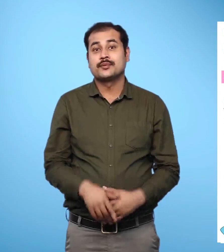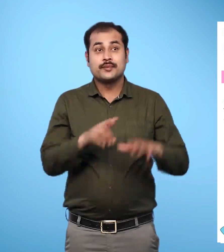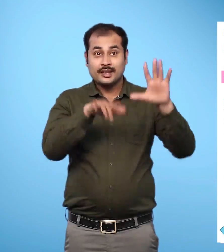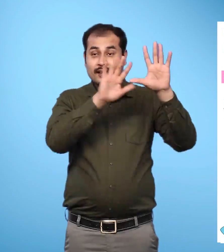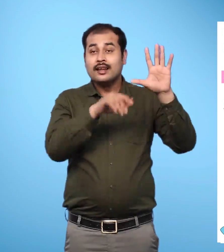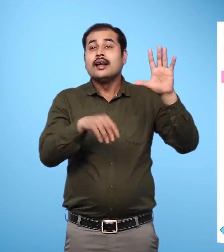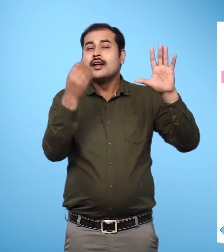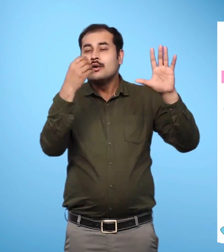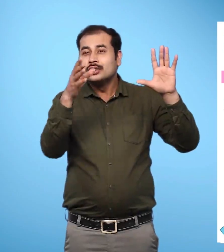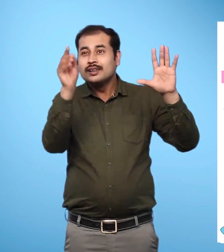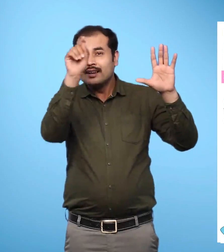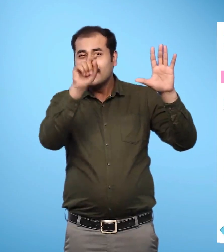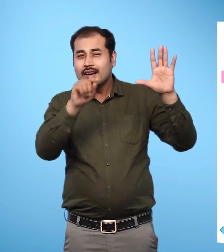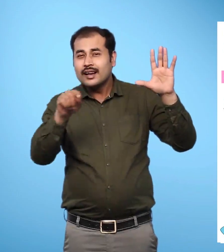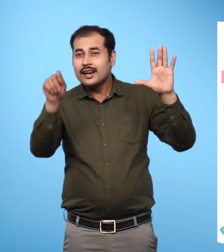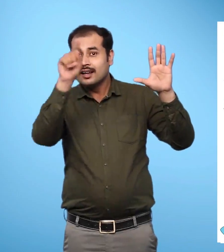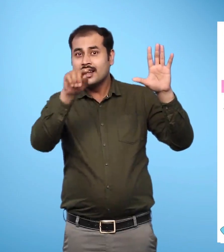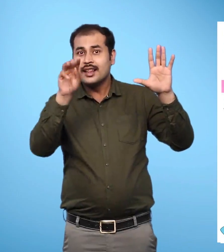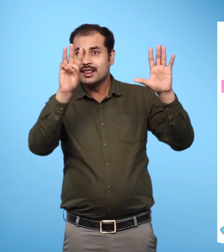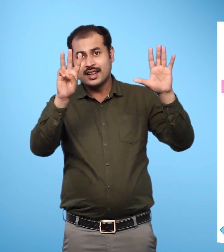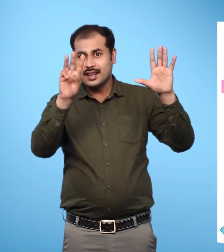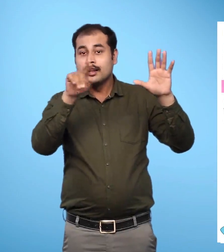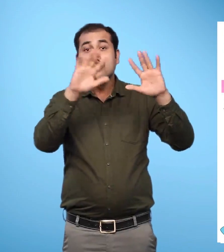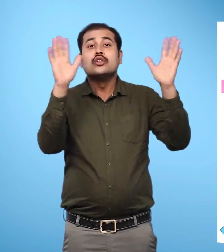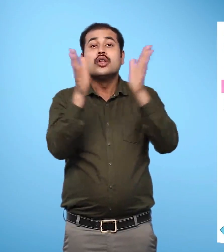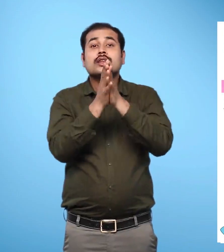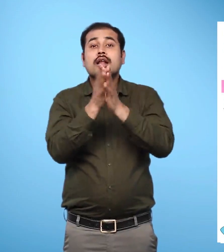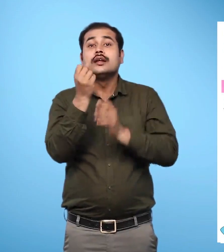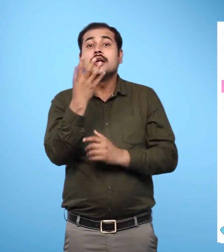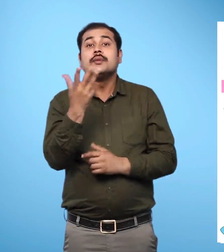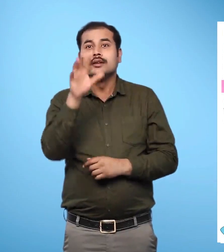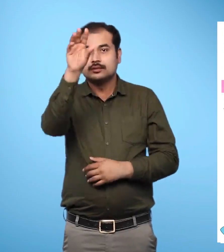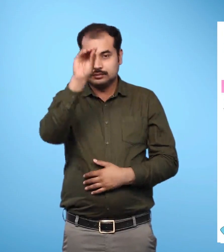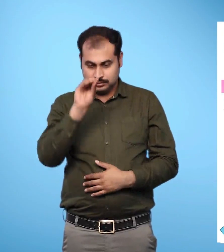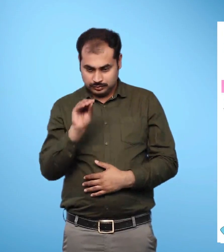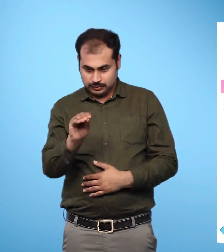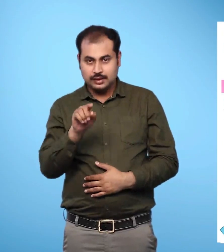cones are left out. 13 is written in the writing space.